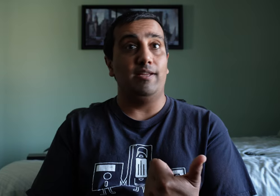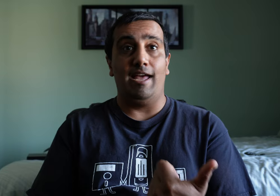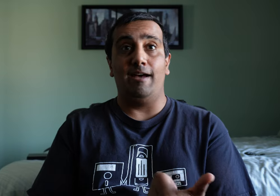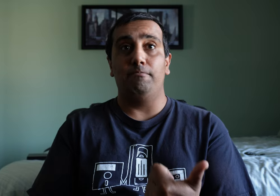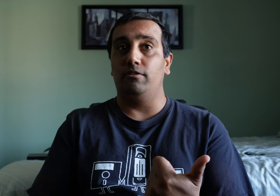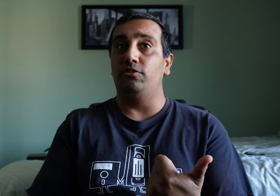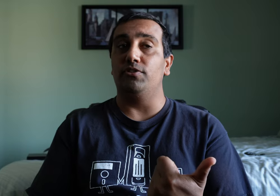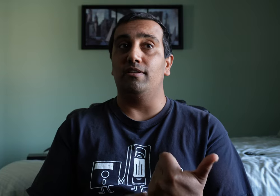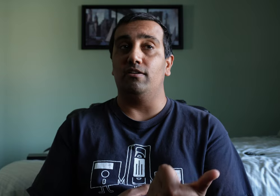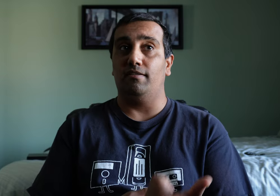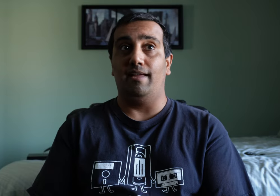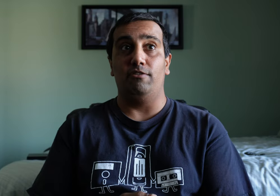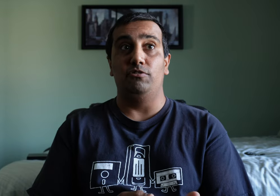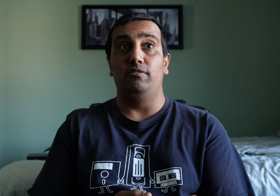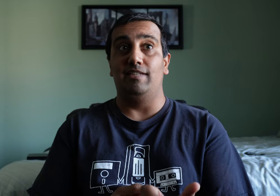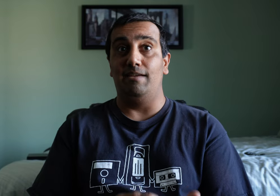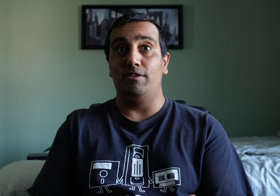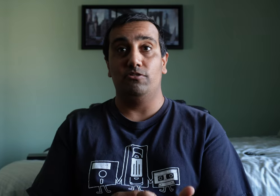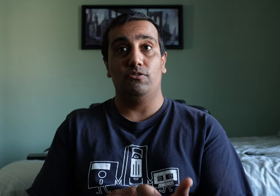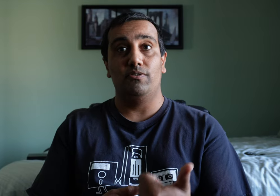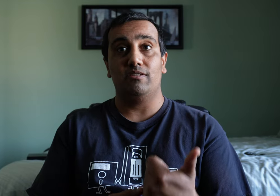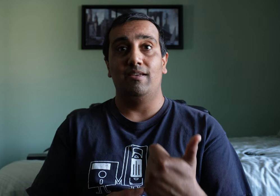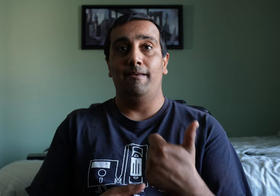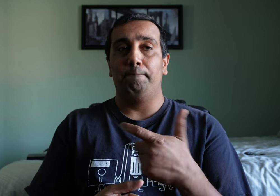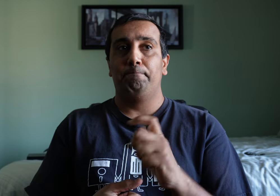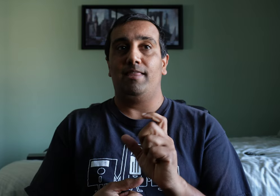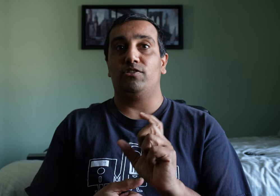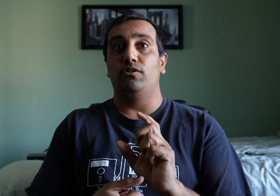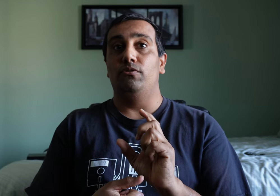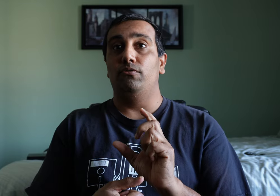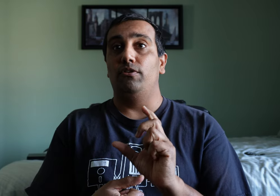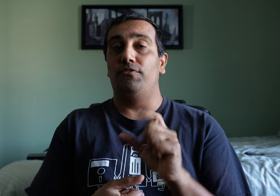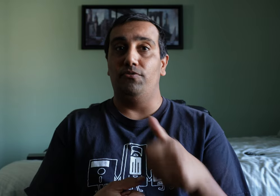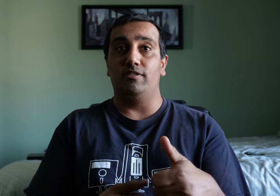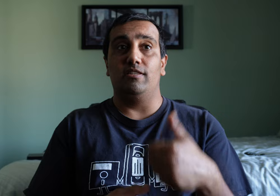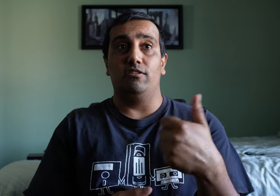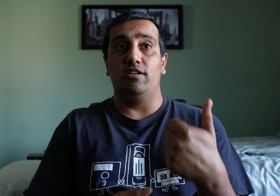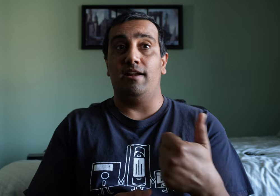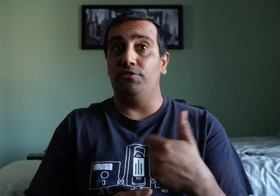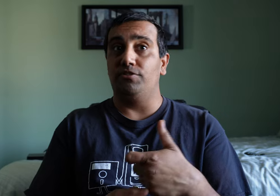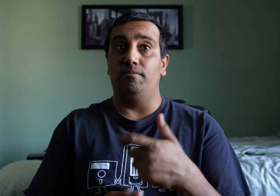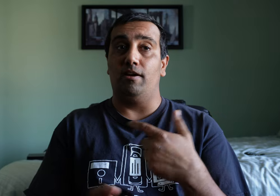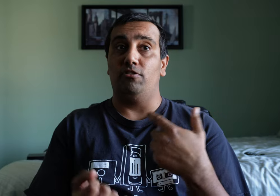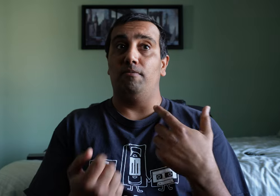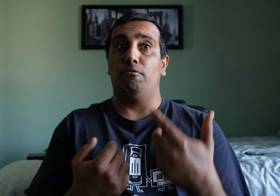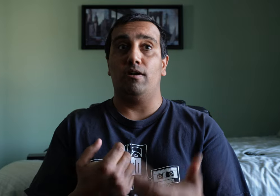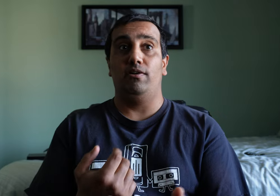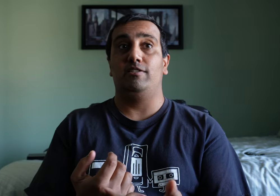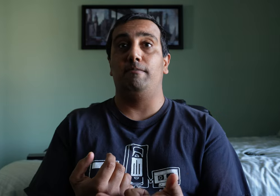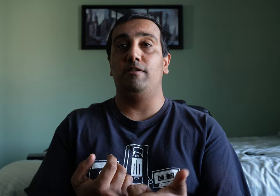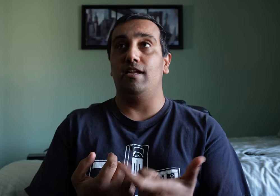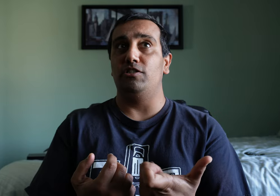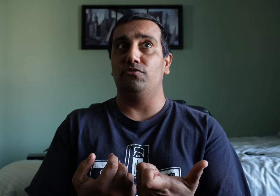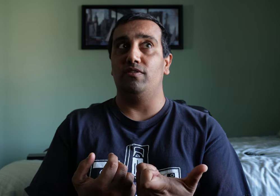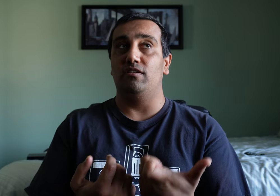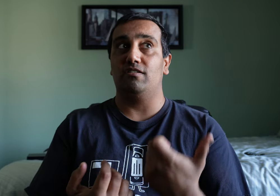app using their cloud gaming service. So if you visit the channel, you'll see my current progress update. I just finished